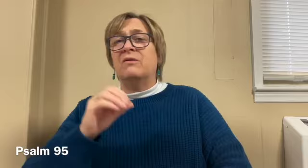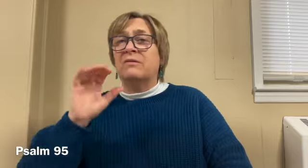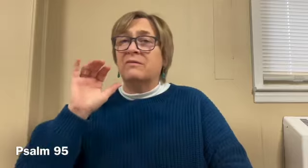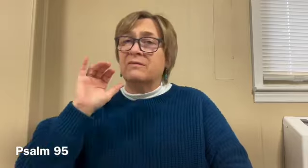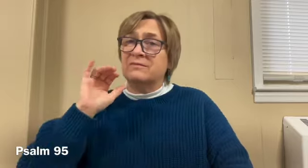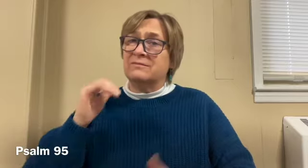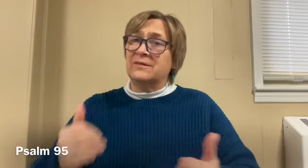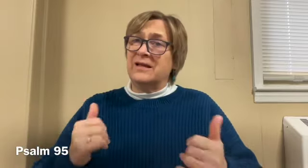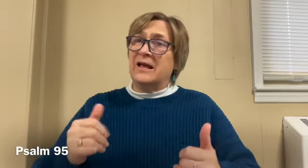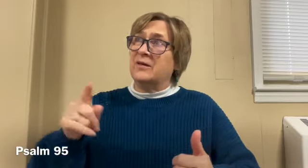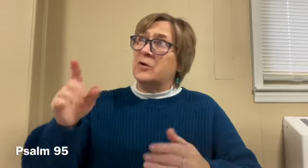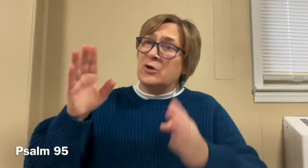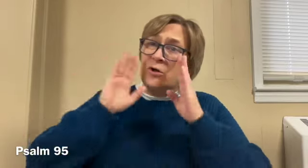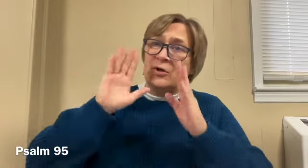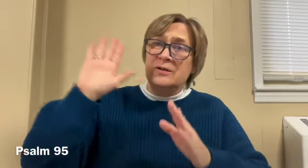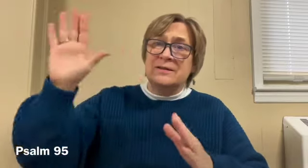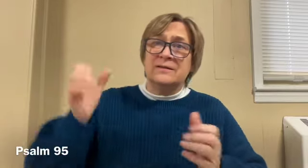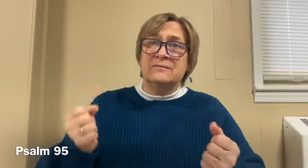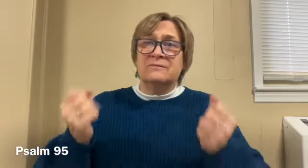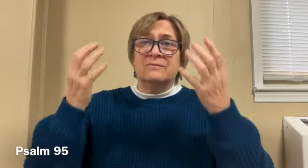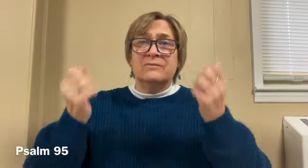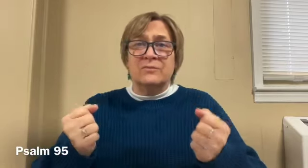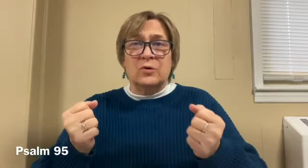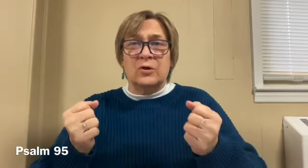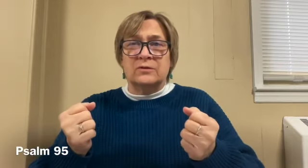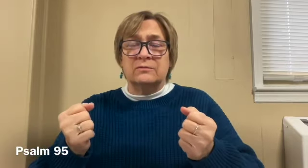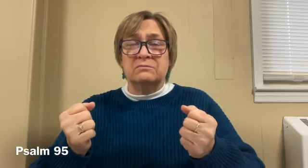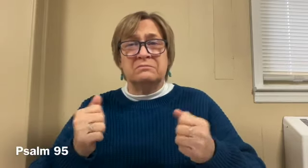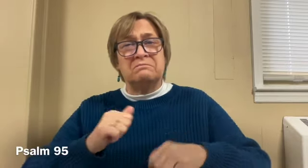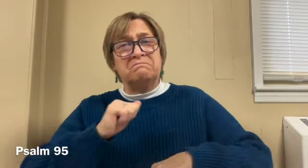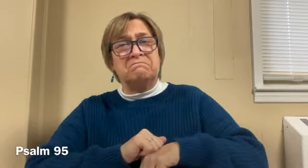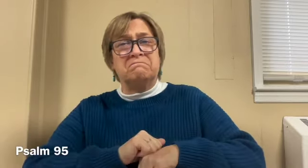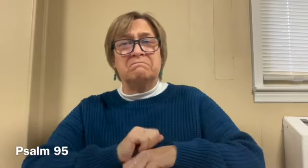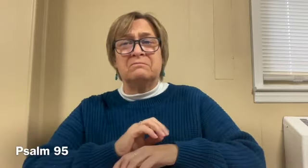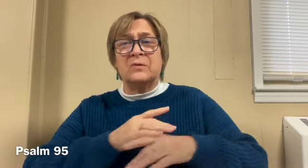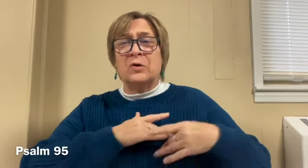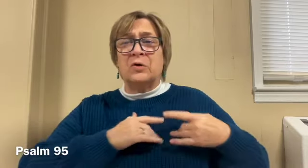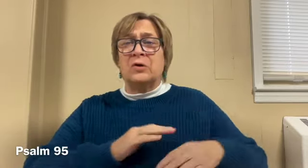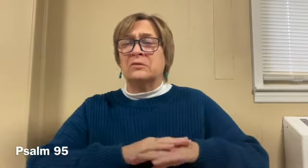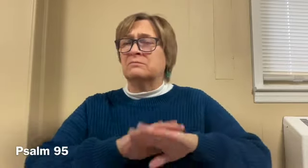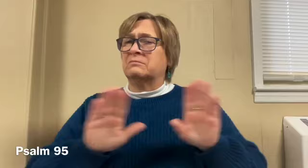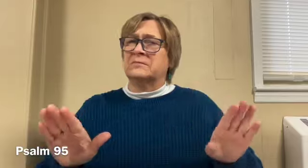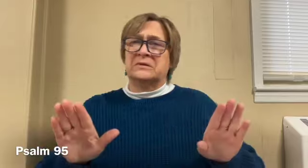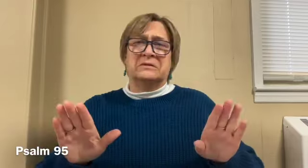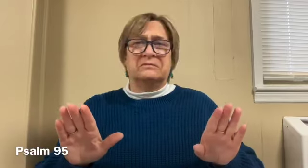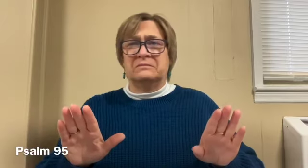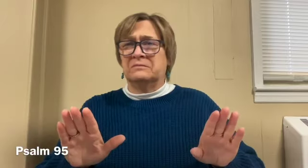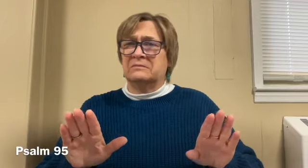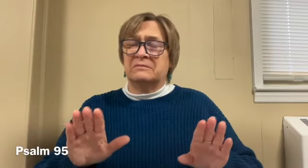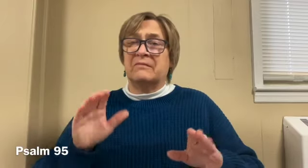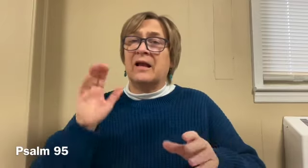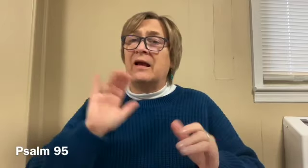oh that today you would hear his voice harden not your hearts as at Meribah